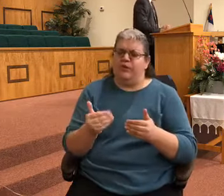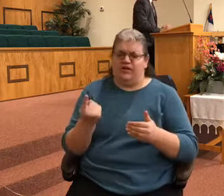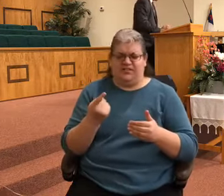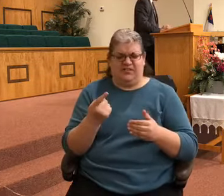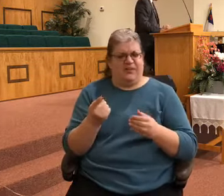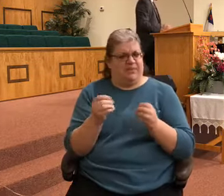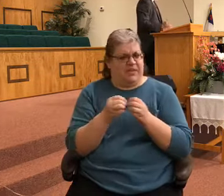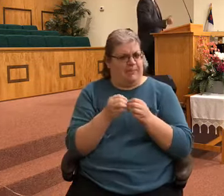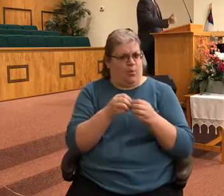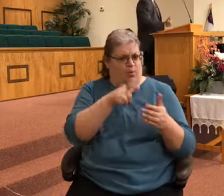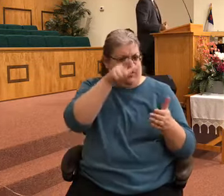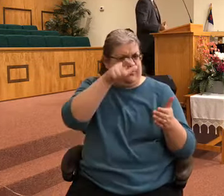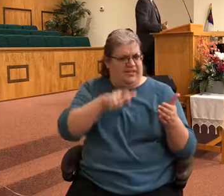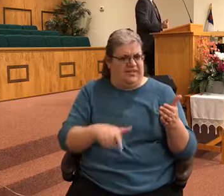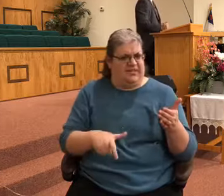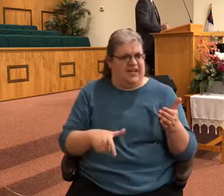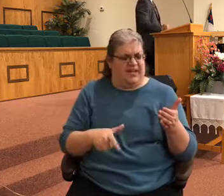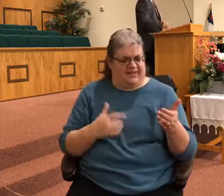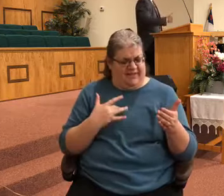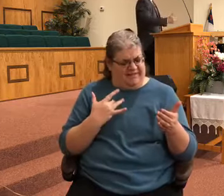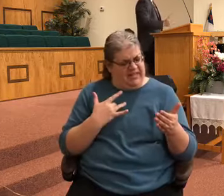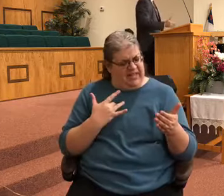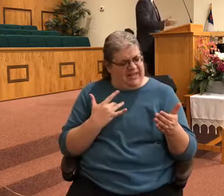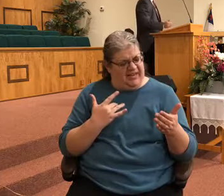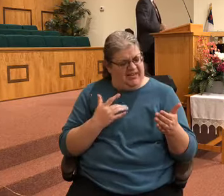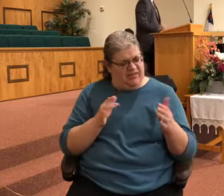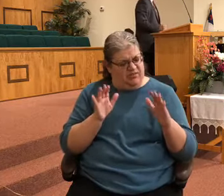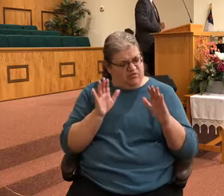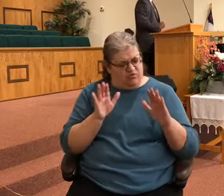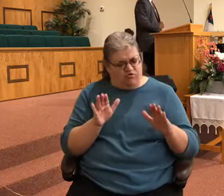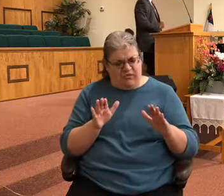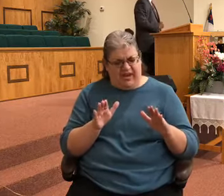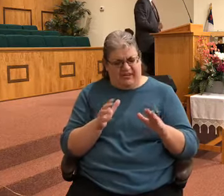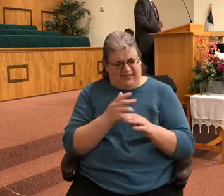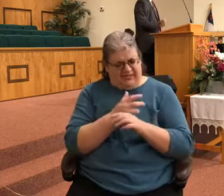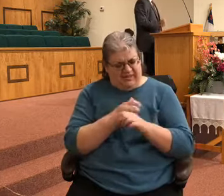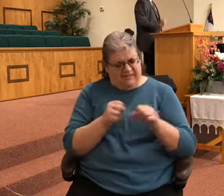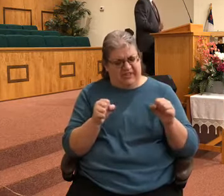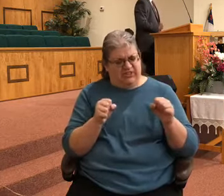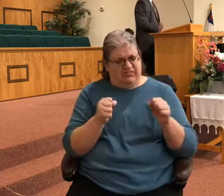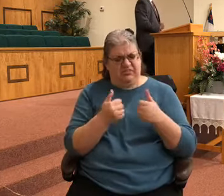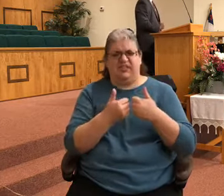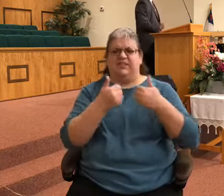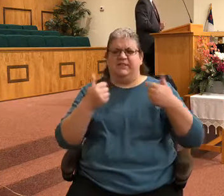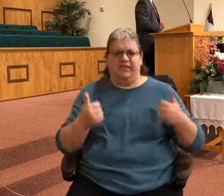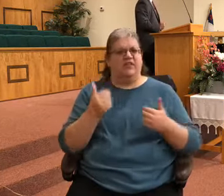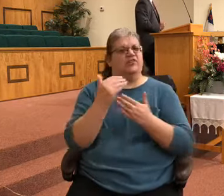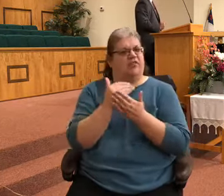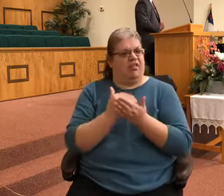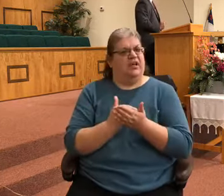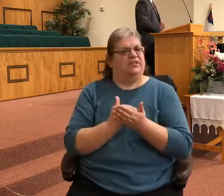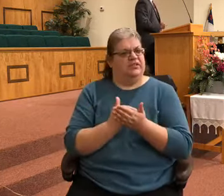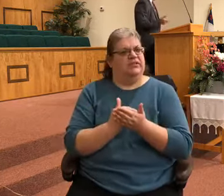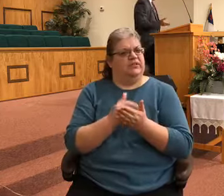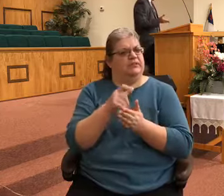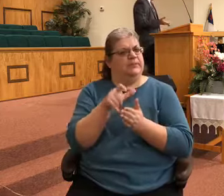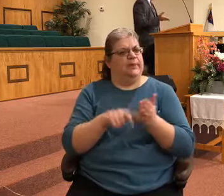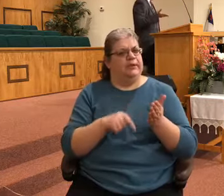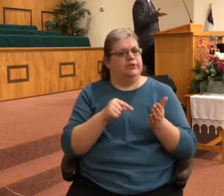salvation, sanctification lesson in this passage of Scripture. We look back at